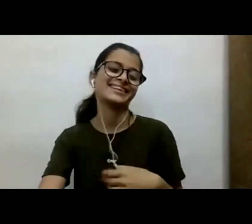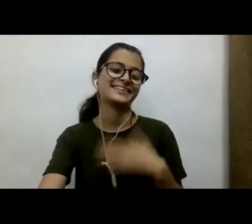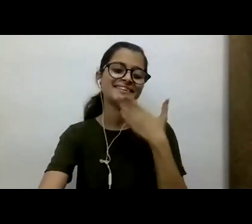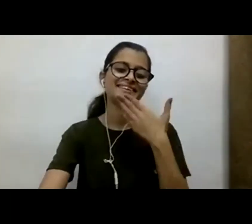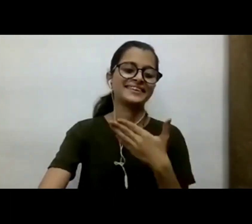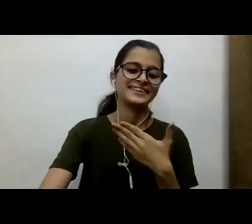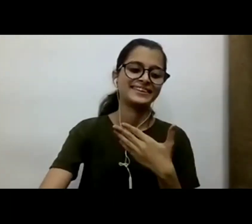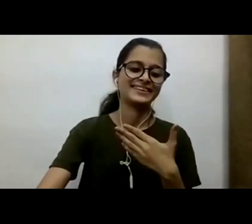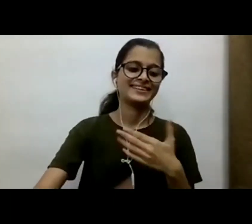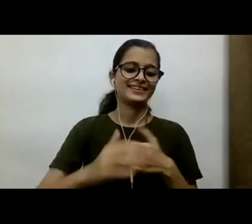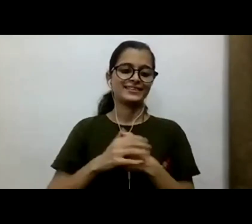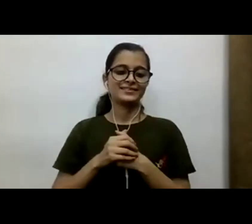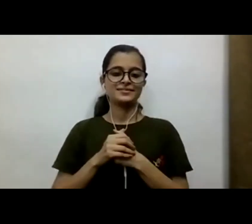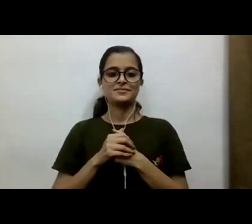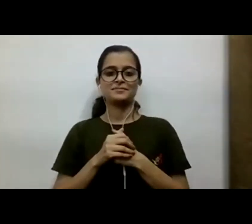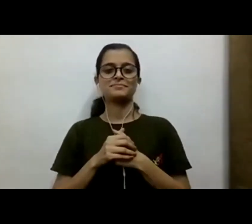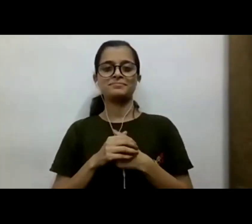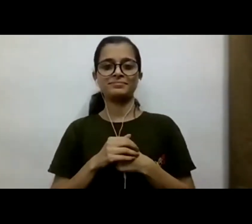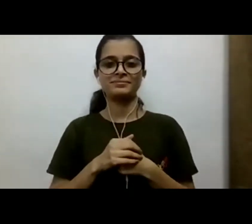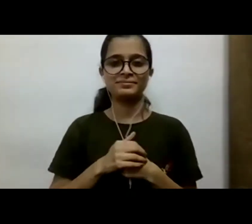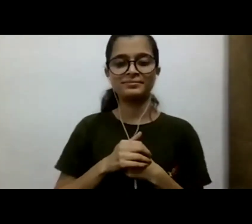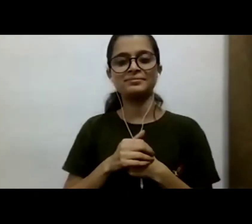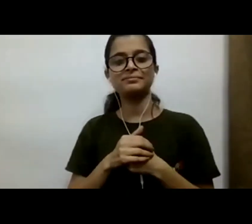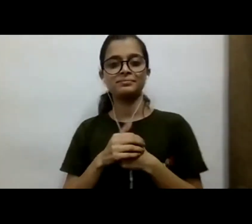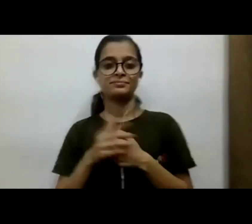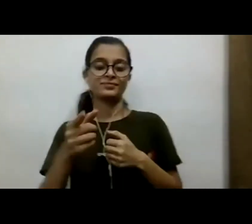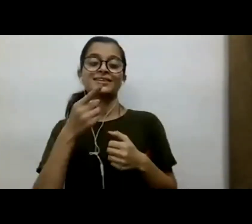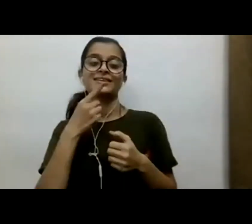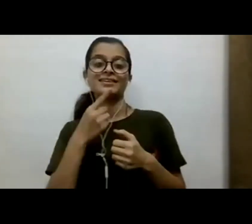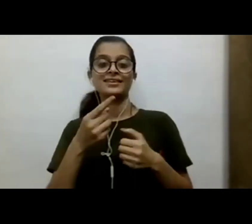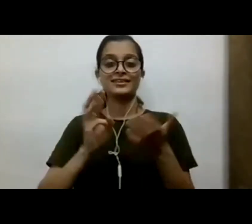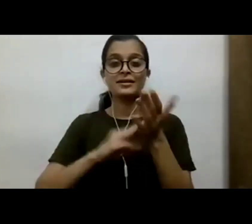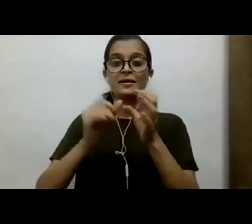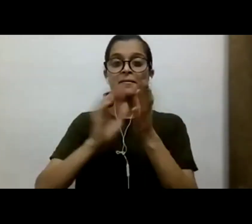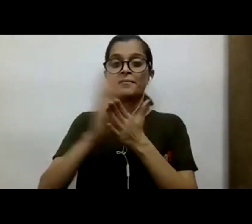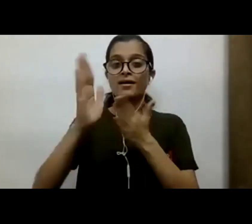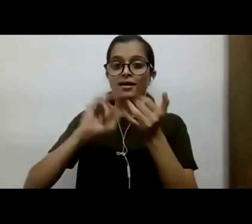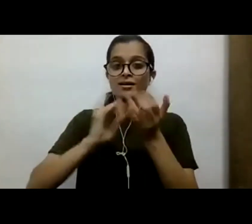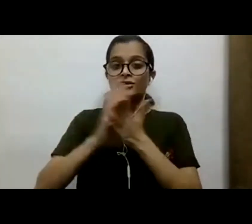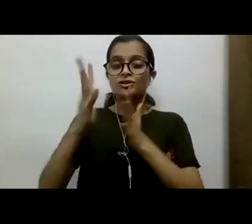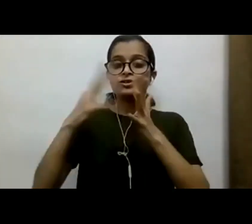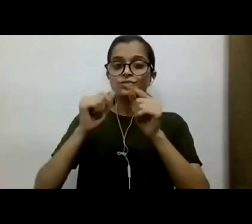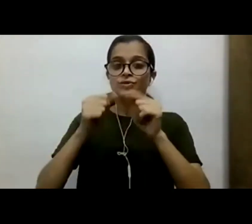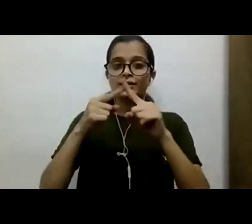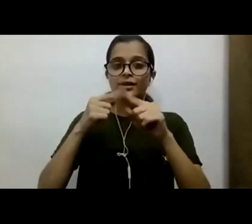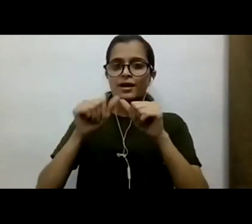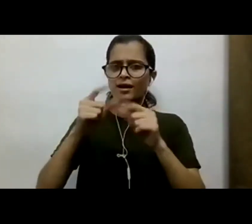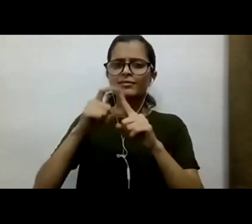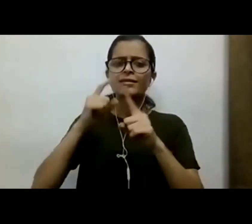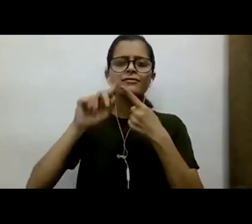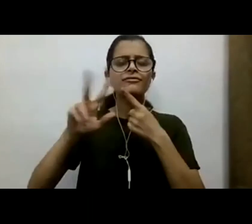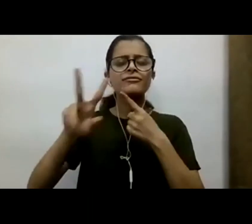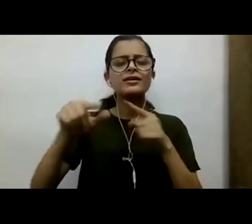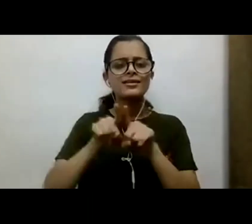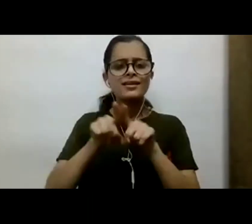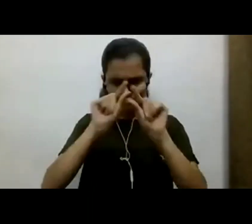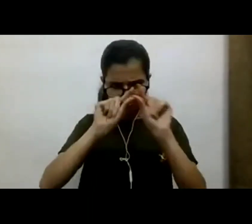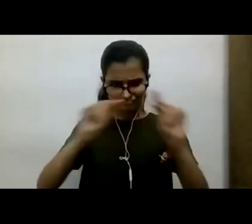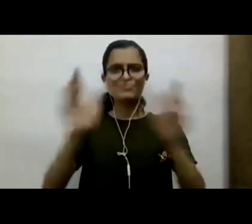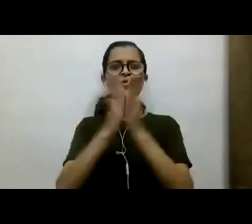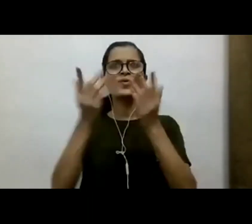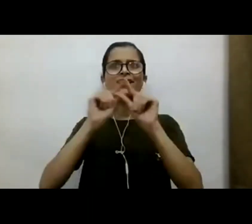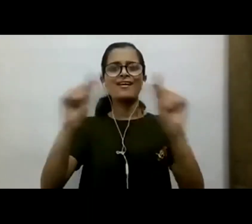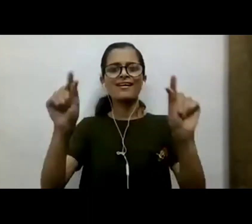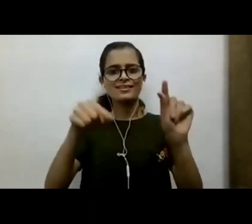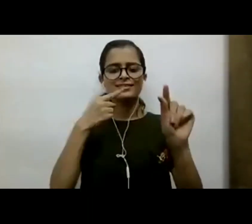this. I knew this. And I'm passionate. I'm fast. So, we're talking about Mahashweta Devi's book, The Why Why Girl. There is a sentence in that book. Why can't we have